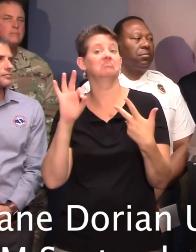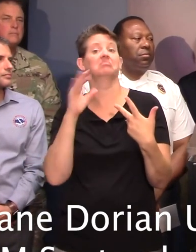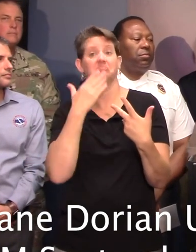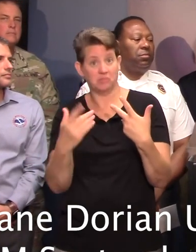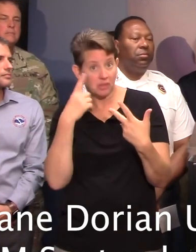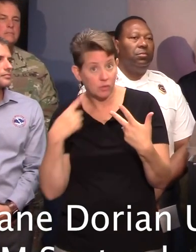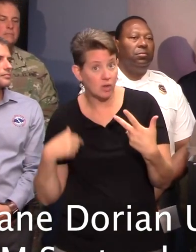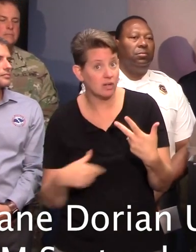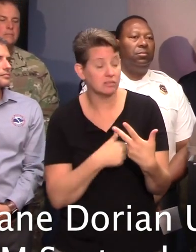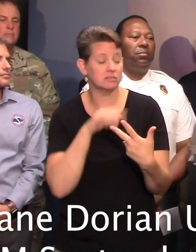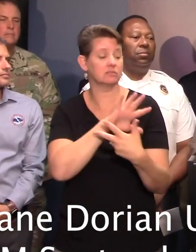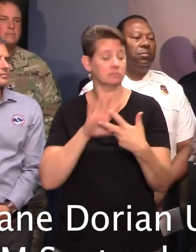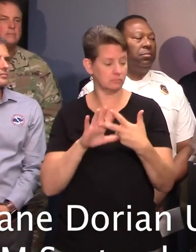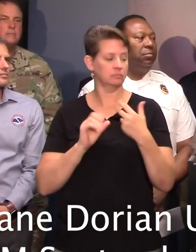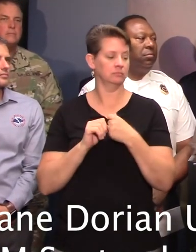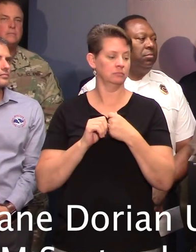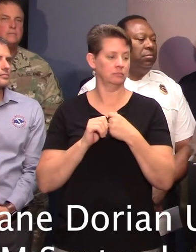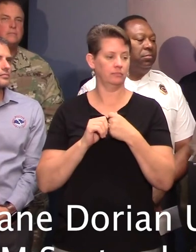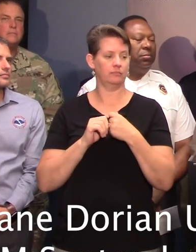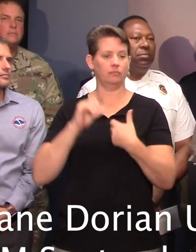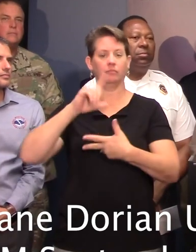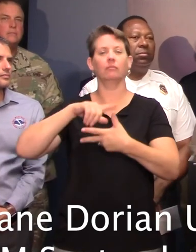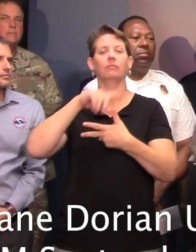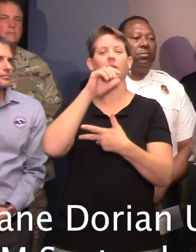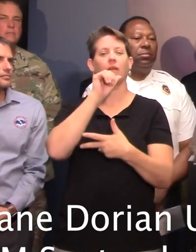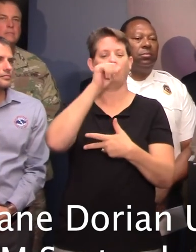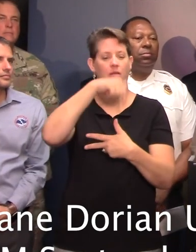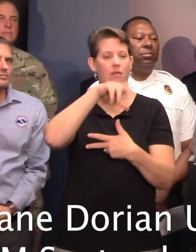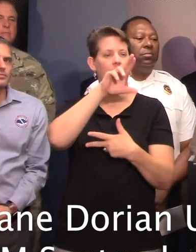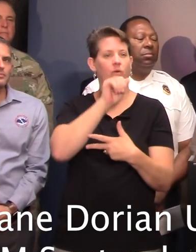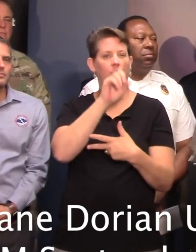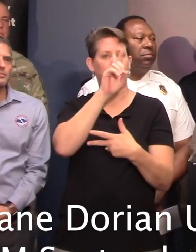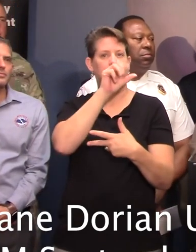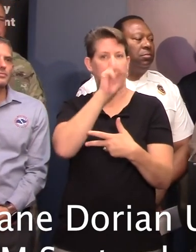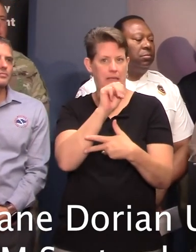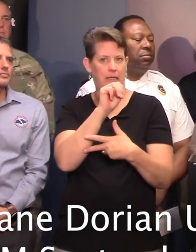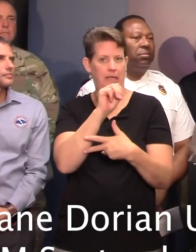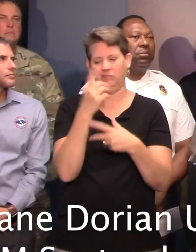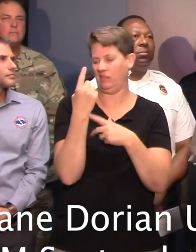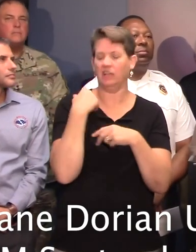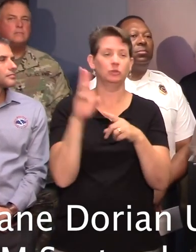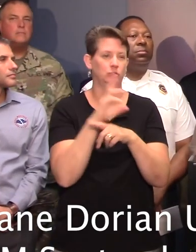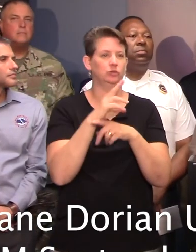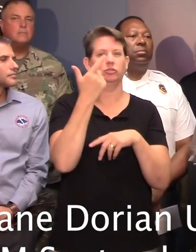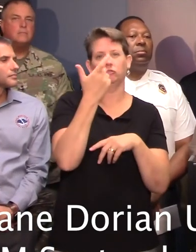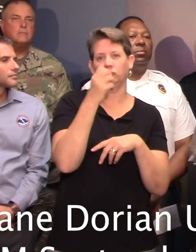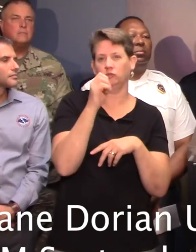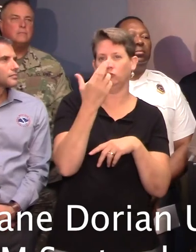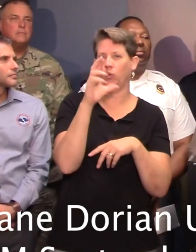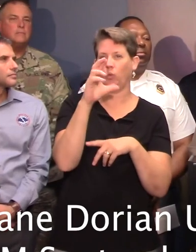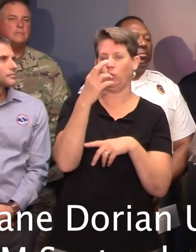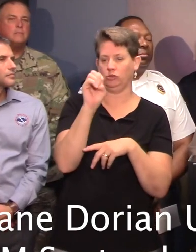when we instituted the aqua dams last year in the Georgetown area, we actually bought and purchased those assets so we have those